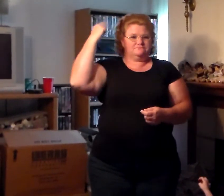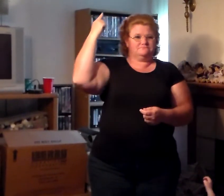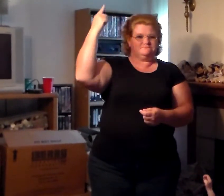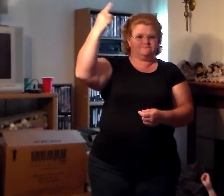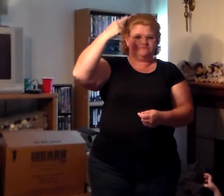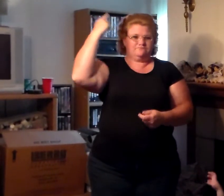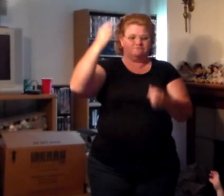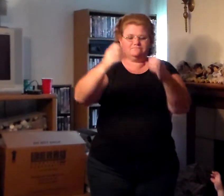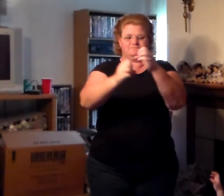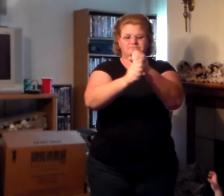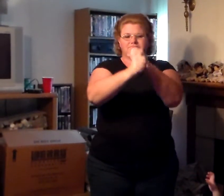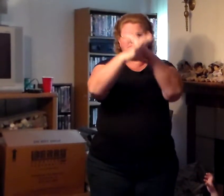Jump.